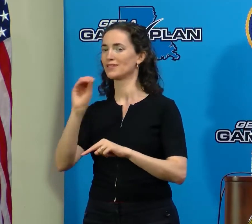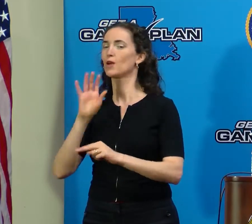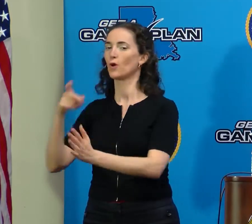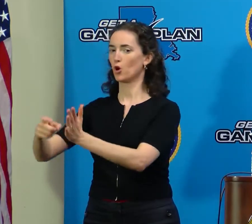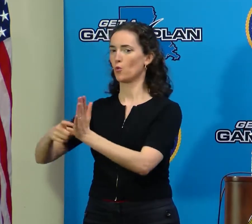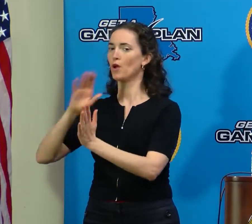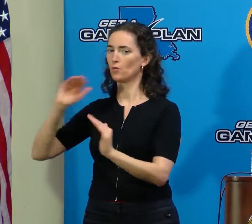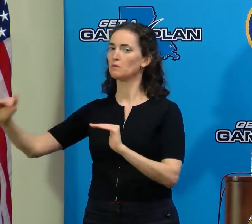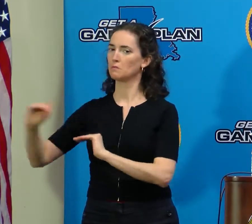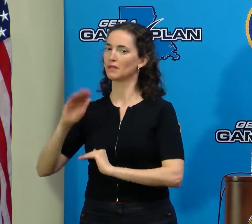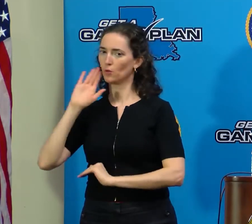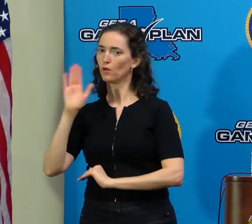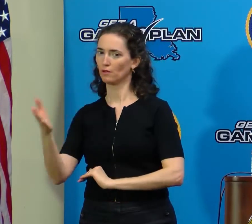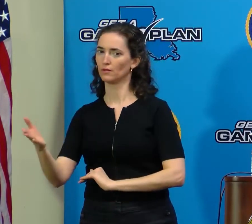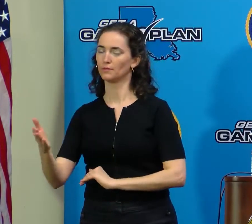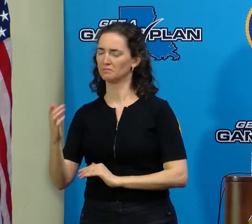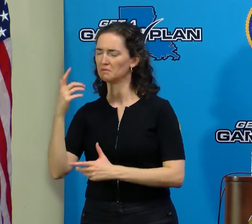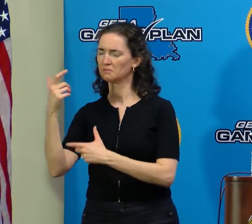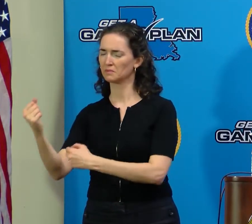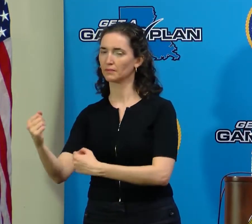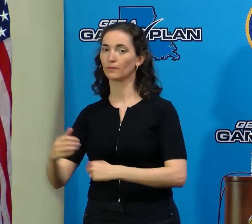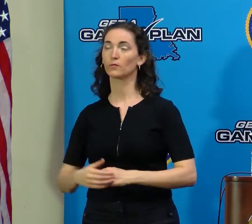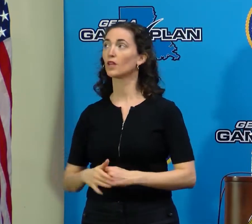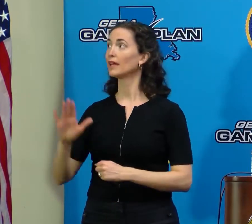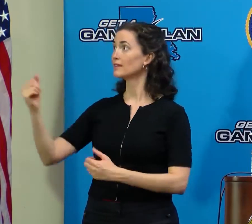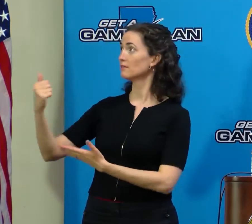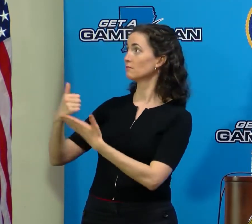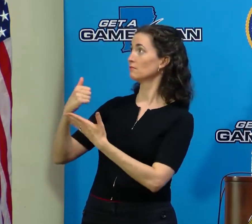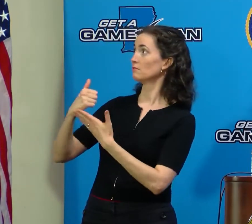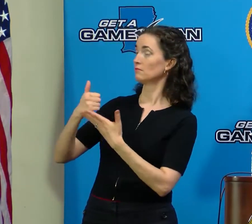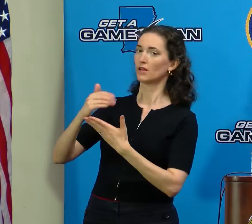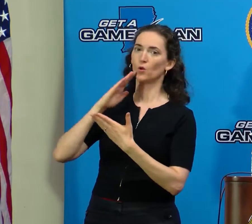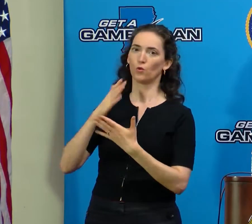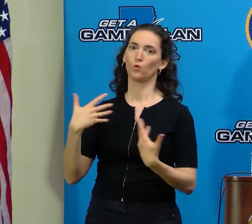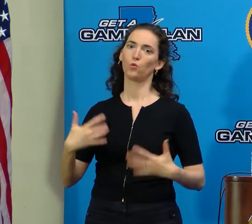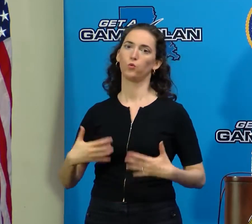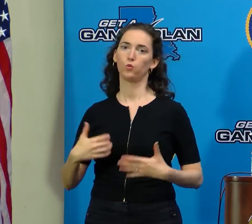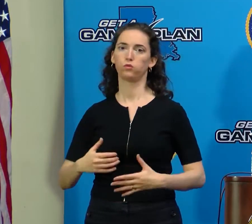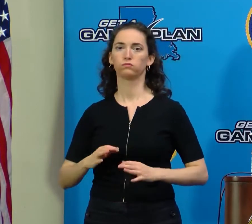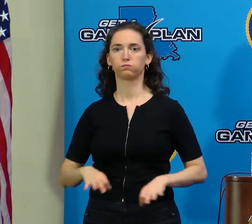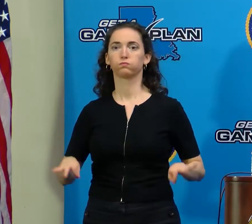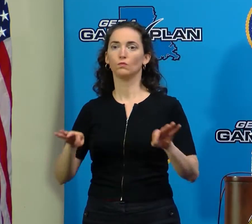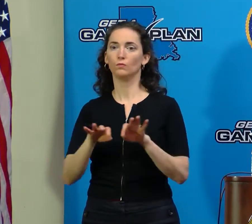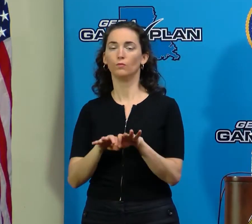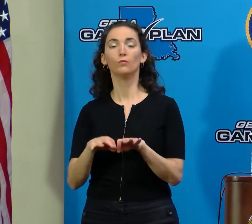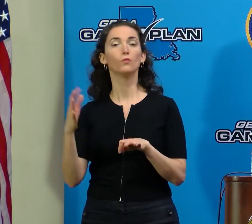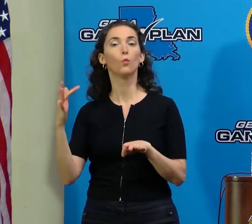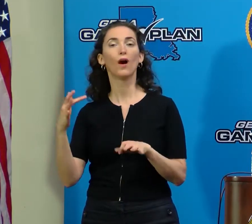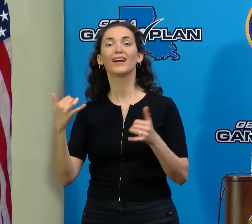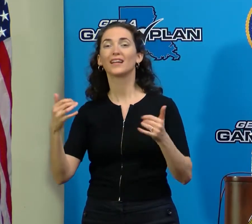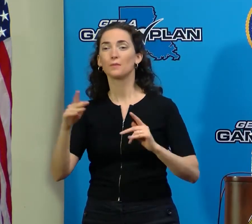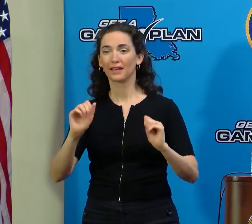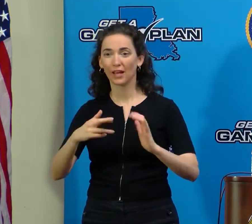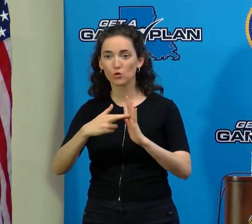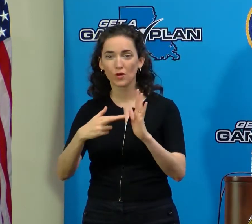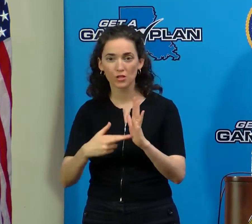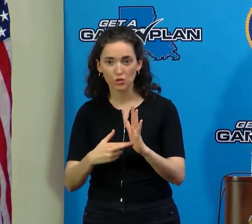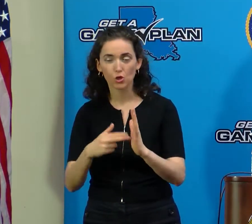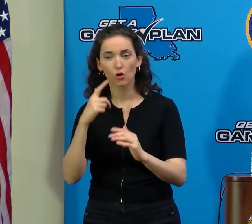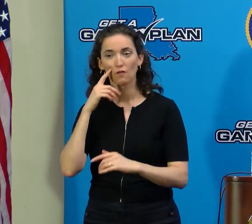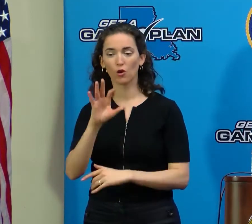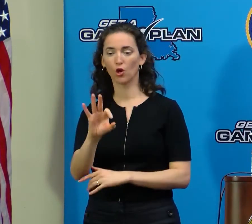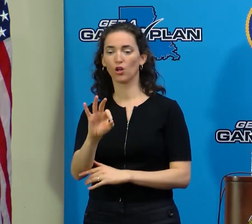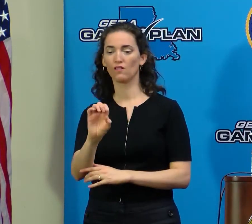All of this assistance is going to be extremely helpful. Because people can now register for individual FEMA